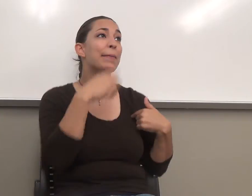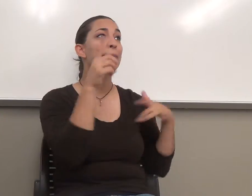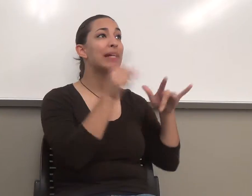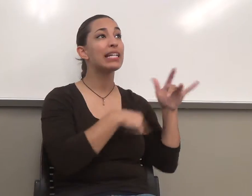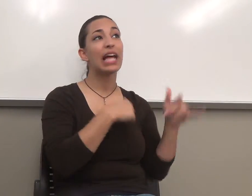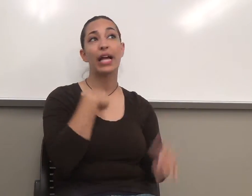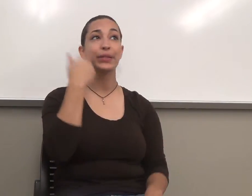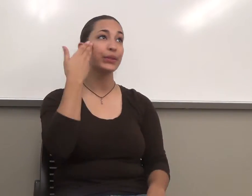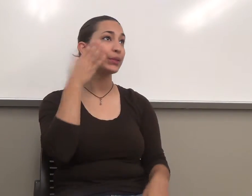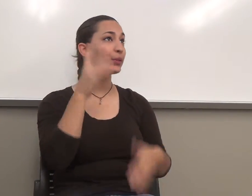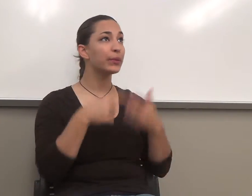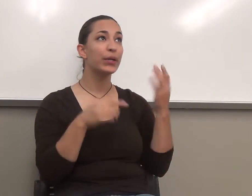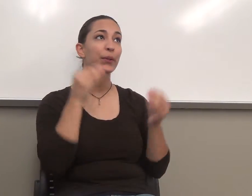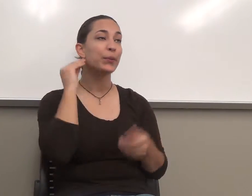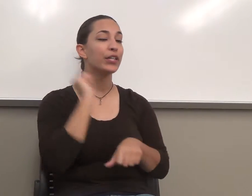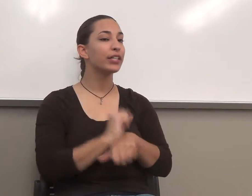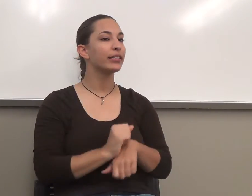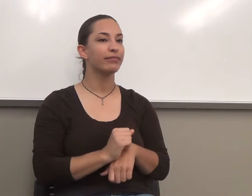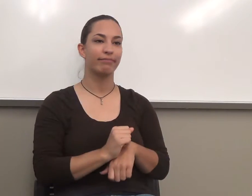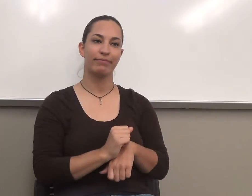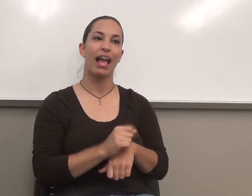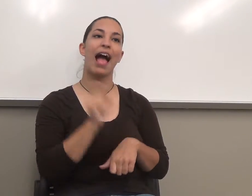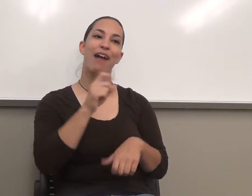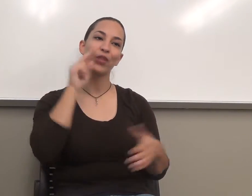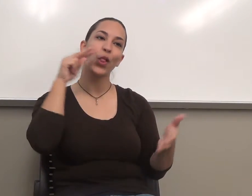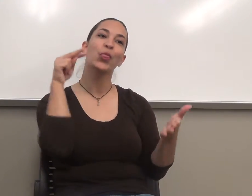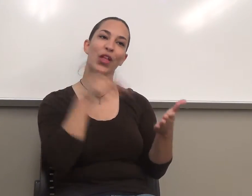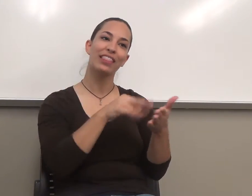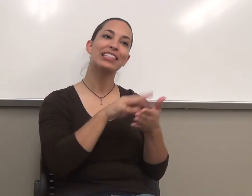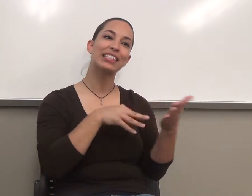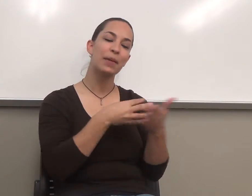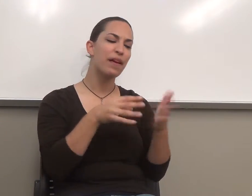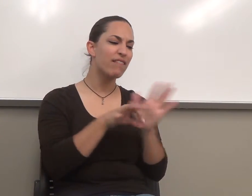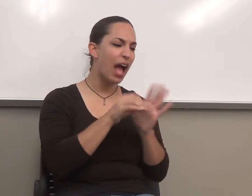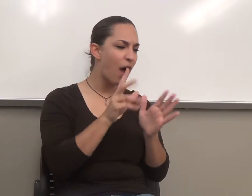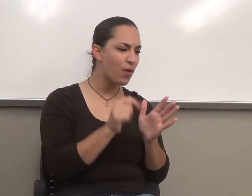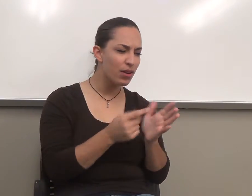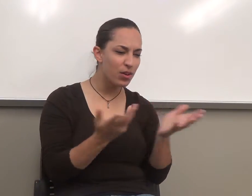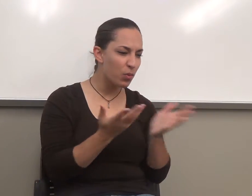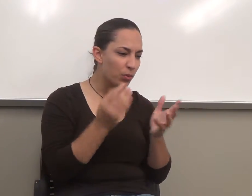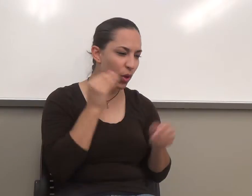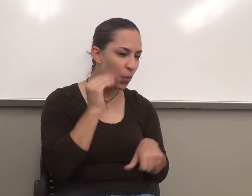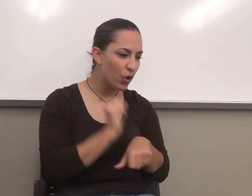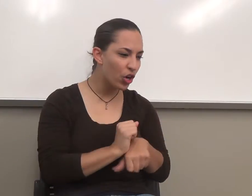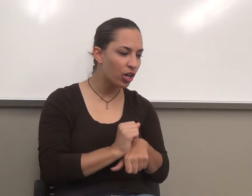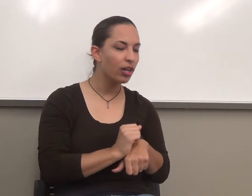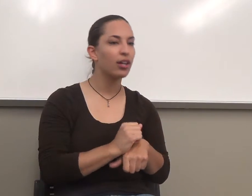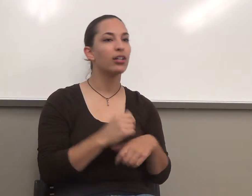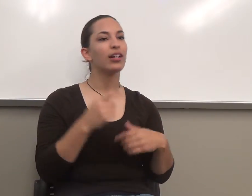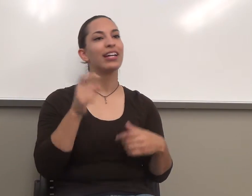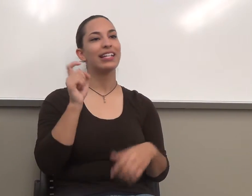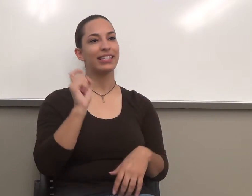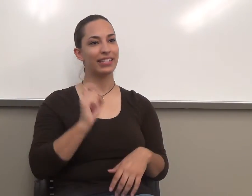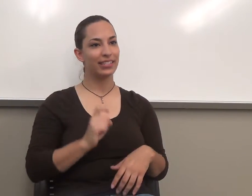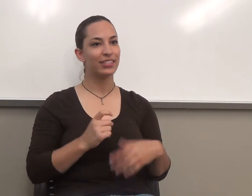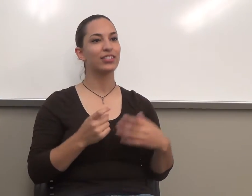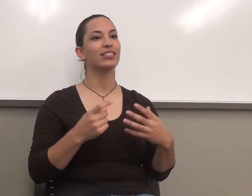what my homework was. You need to look at the syllabus, find out what it is. This is where you need to go on MPC online.